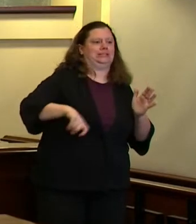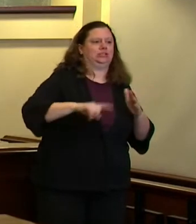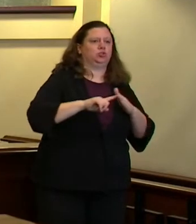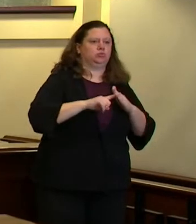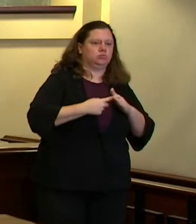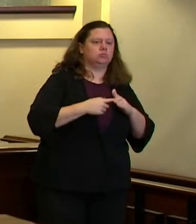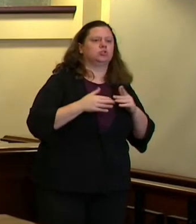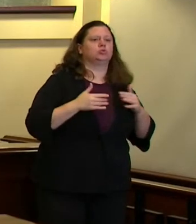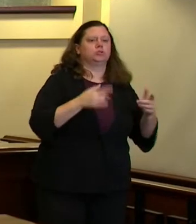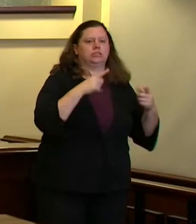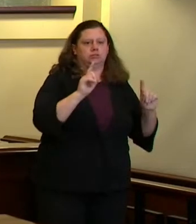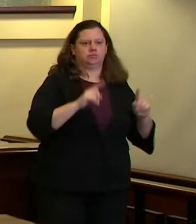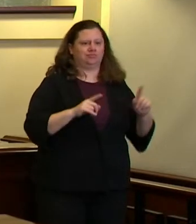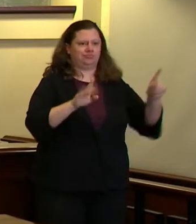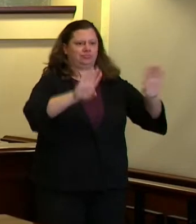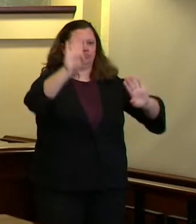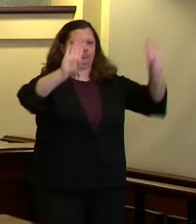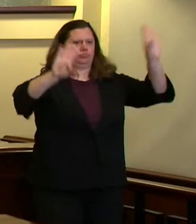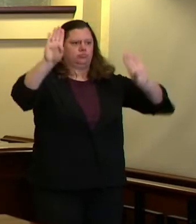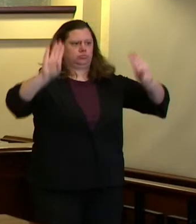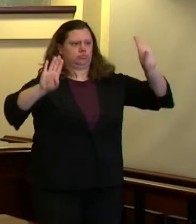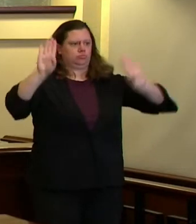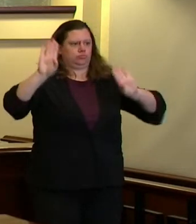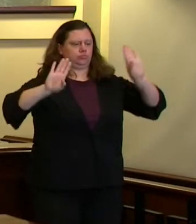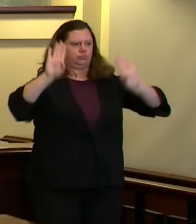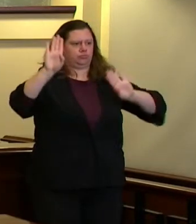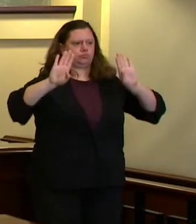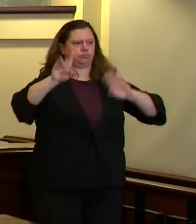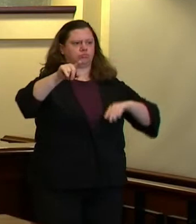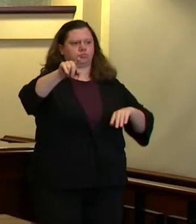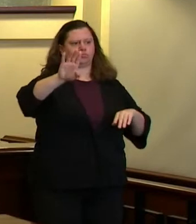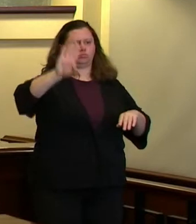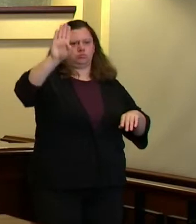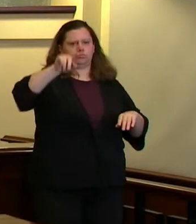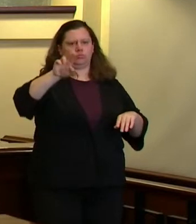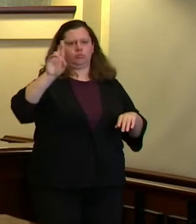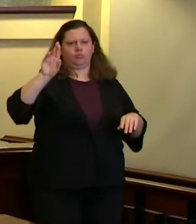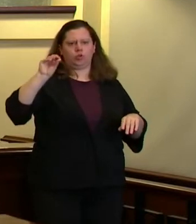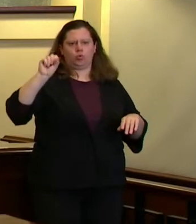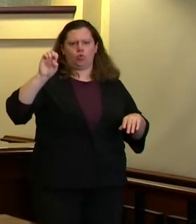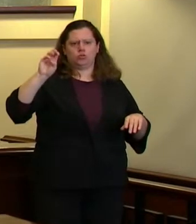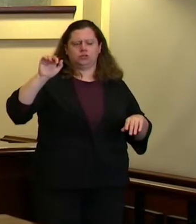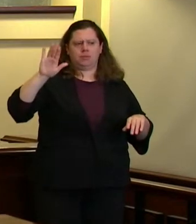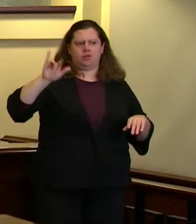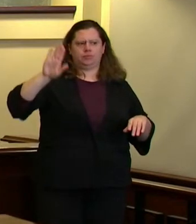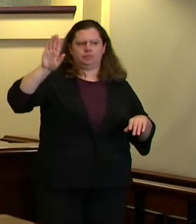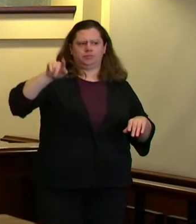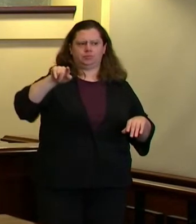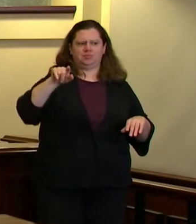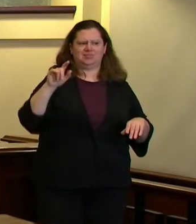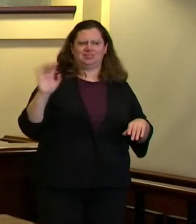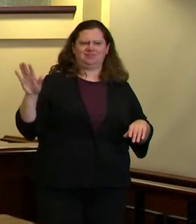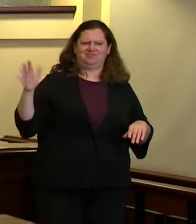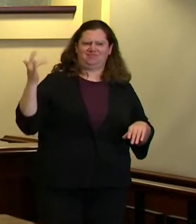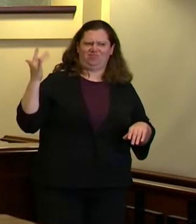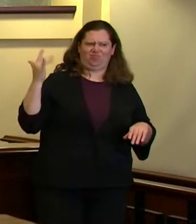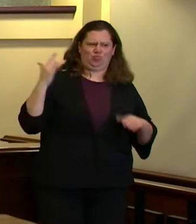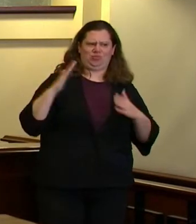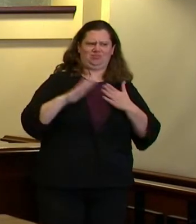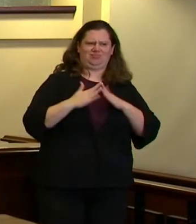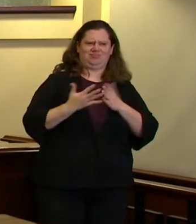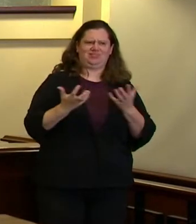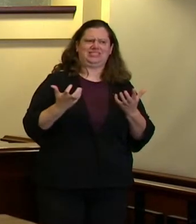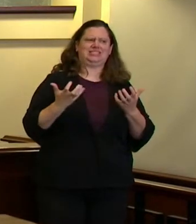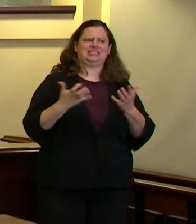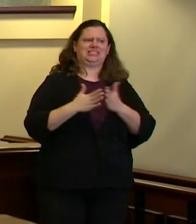rosemary did you have yeah here um i'm wondering why the city is looking at creating a community of